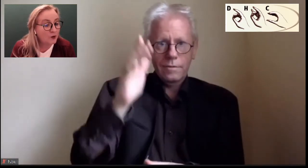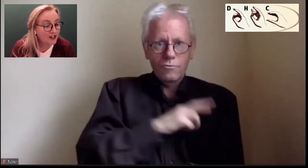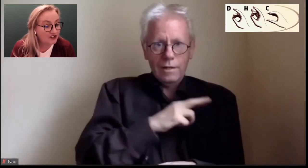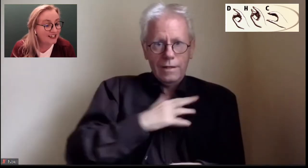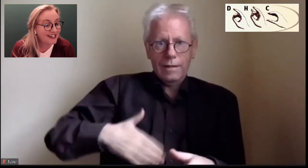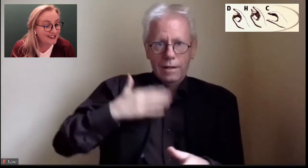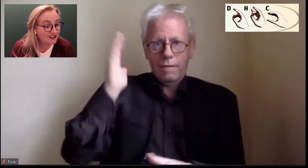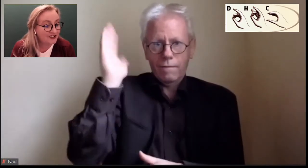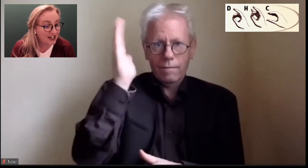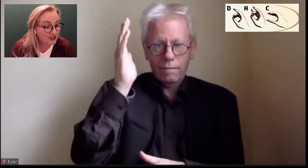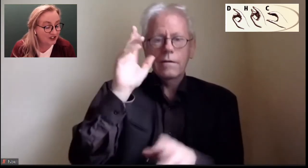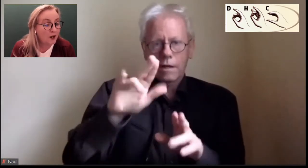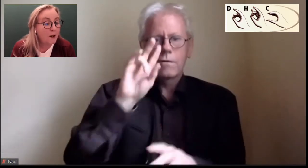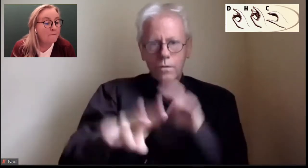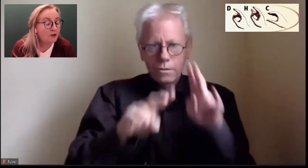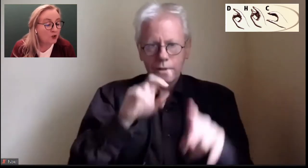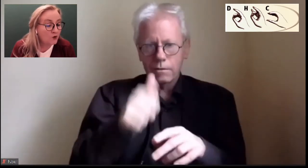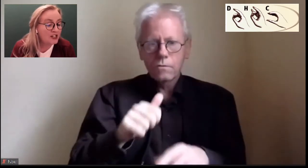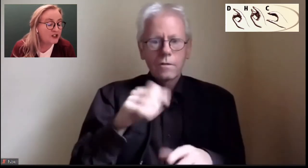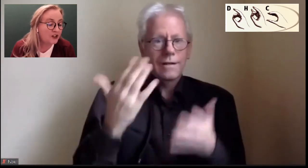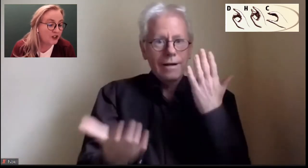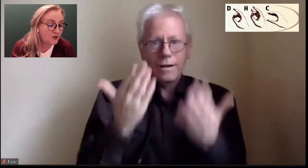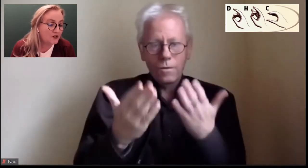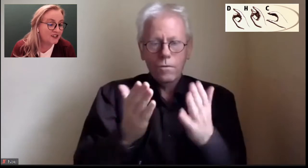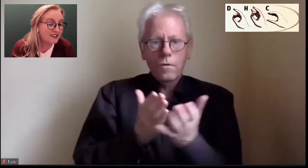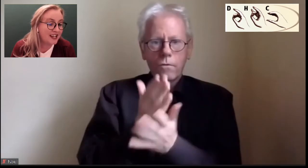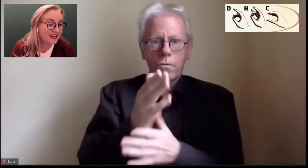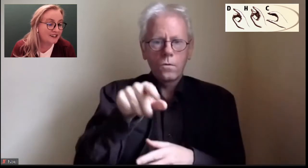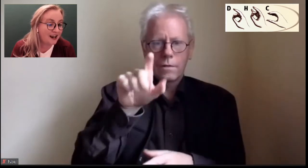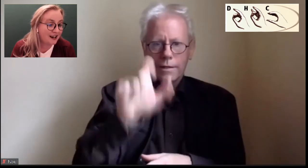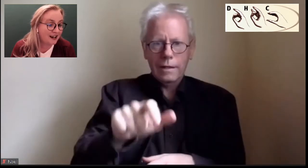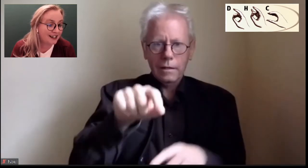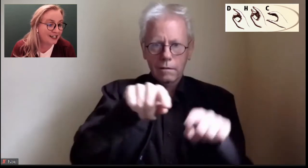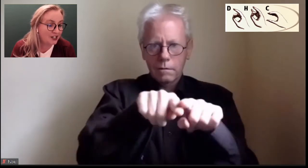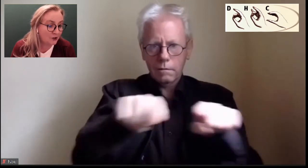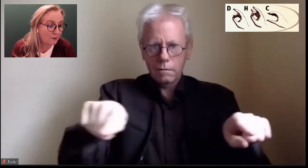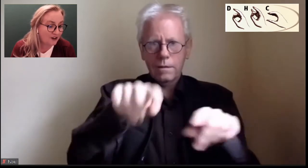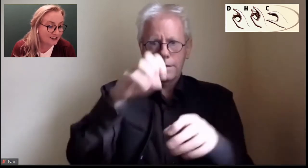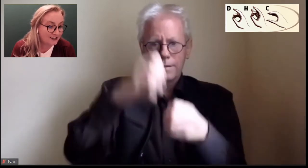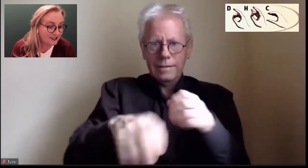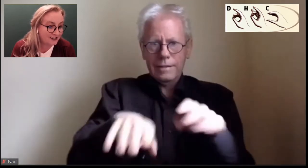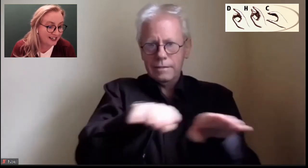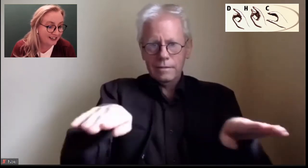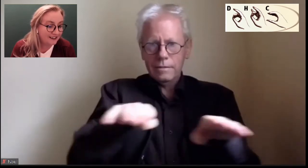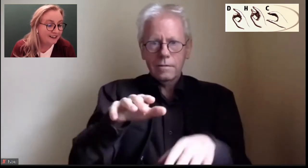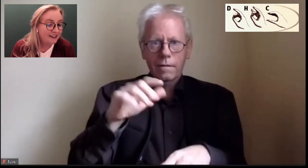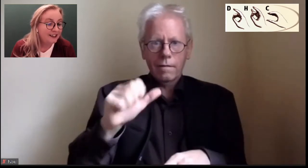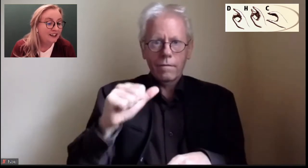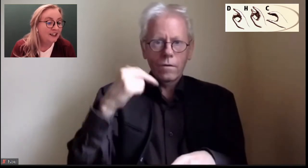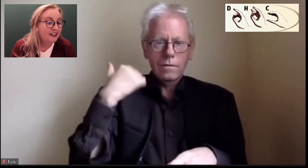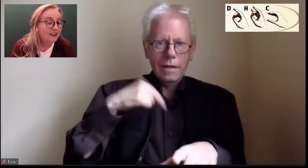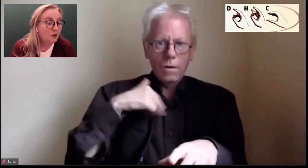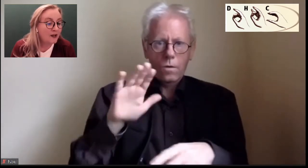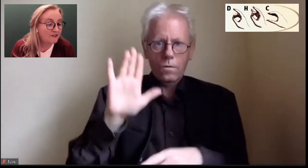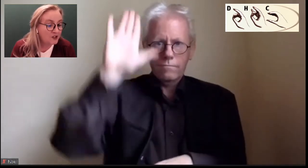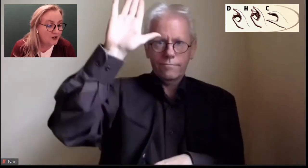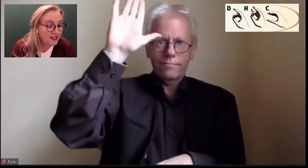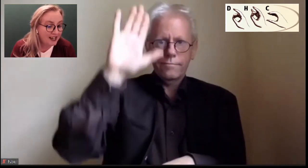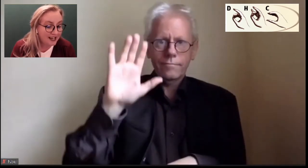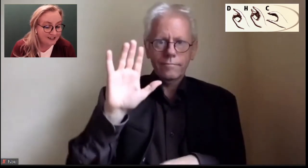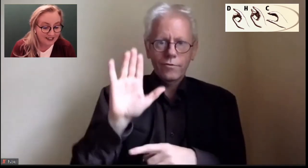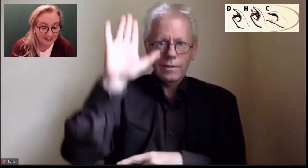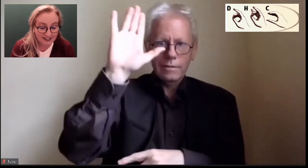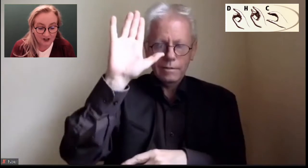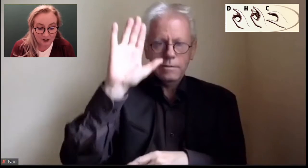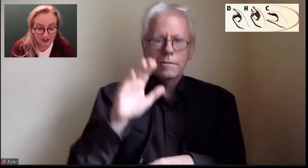do a question and answer session, but only to those that are here present today. The way